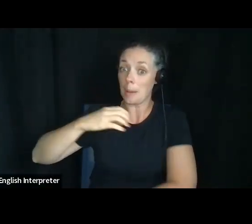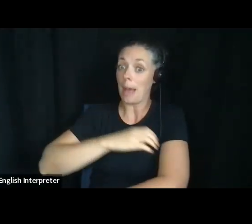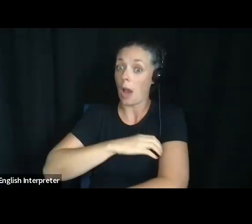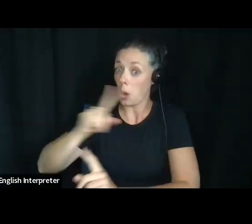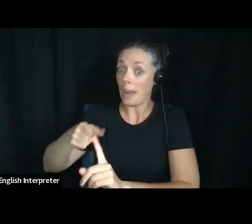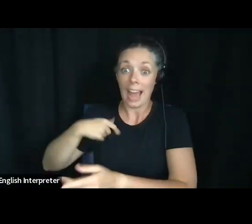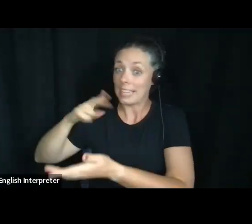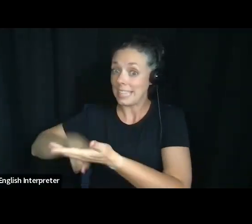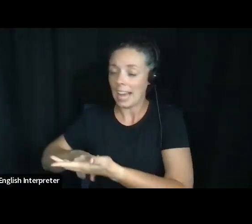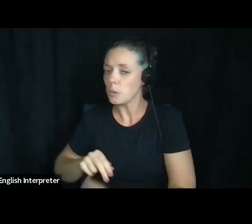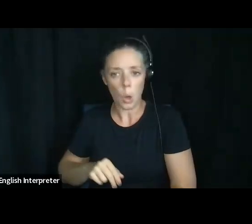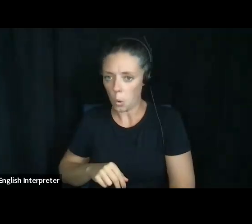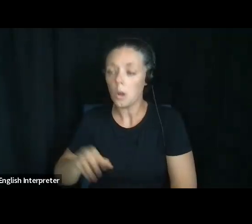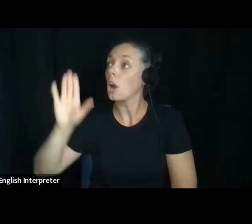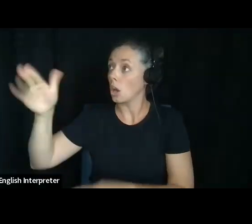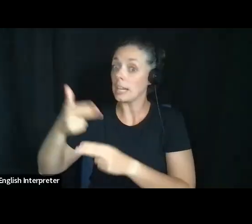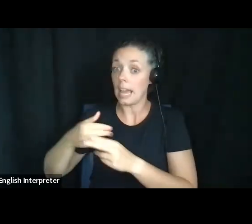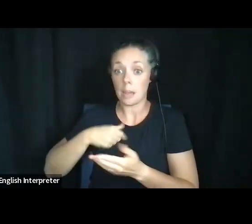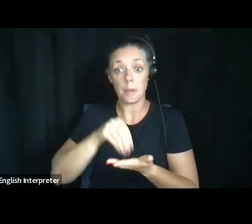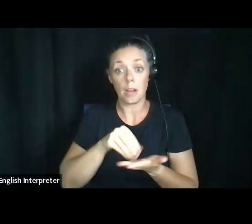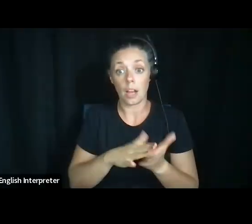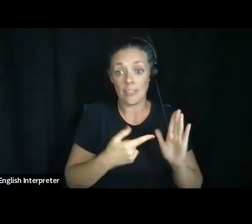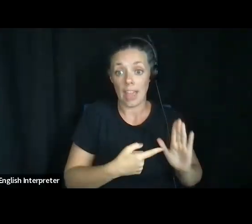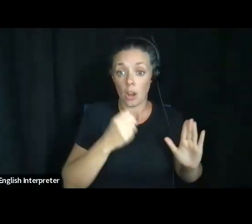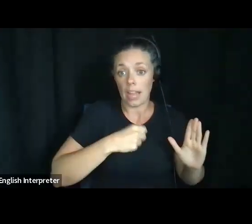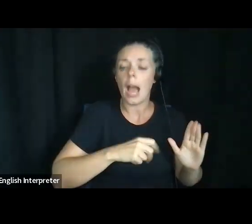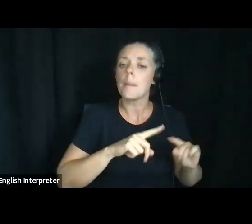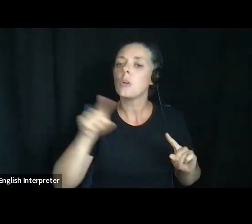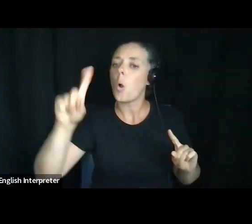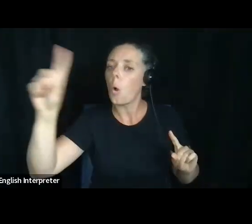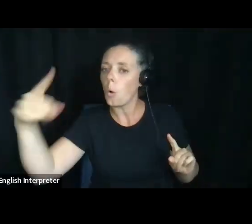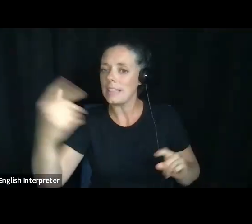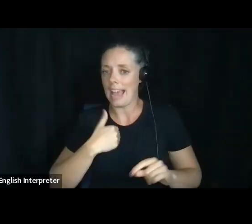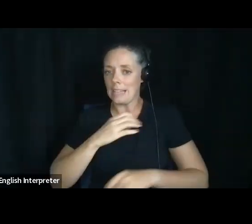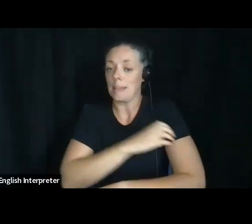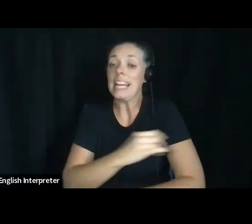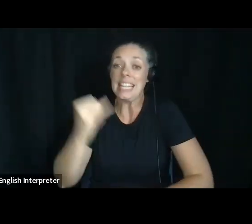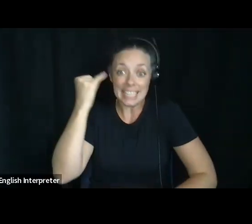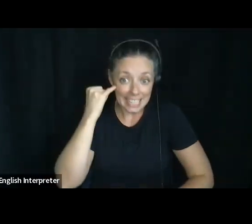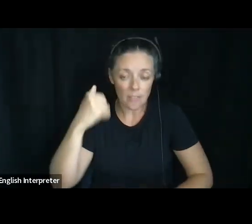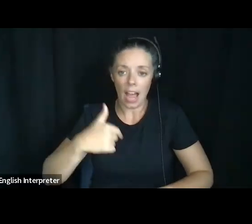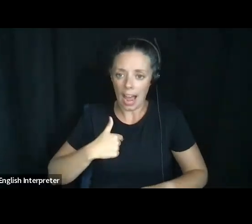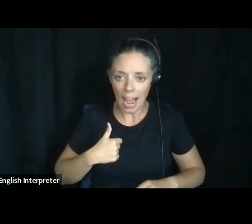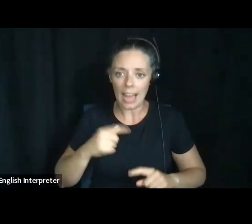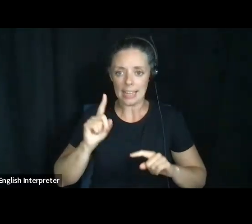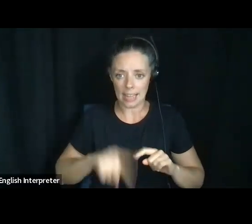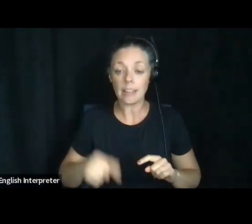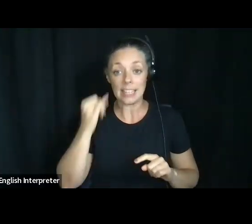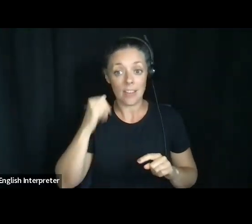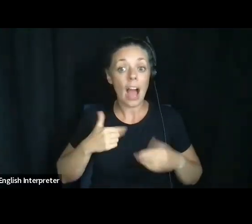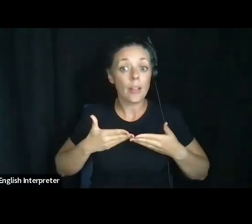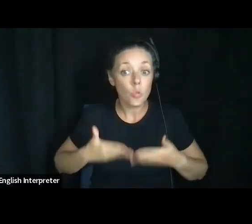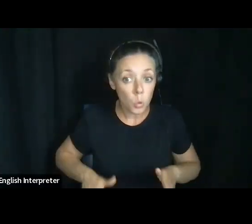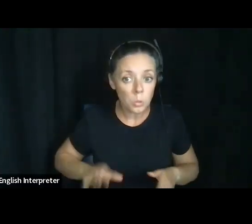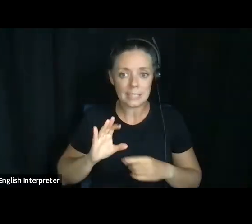when I lose capacity, when I am no longer able to make my own decisions. So it, my,